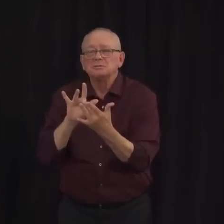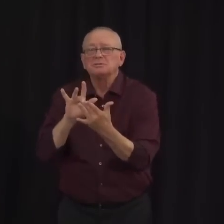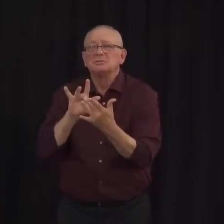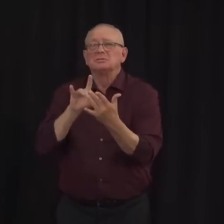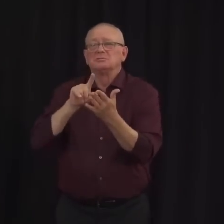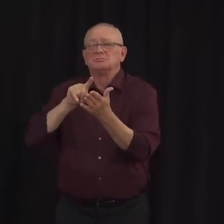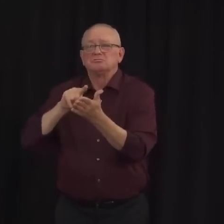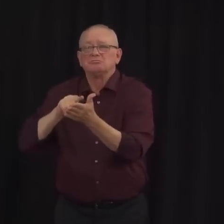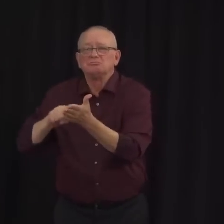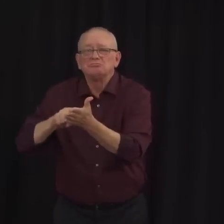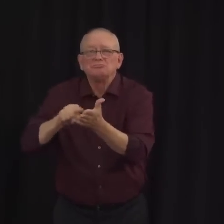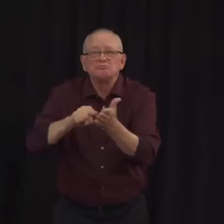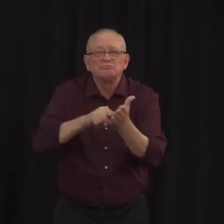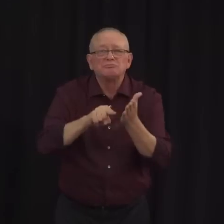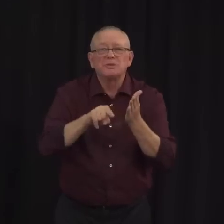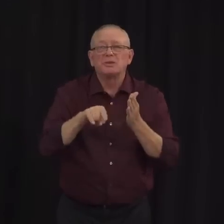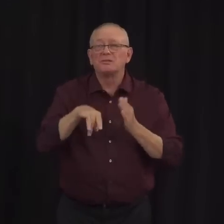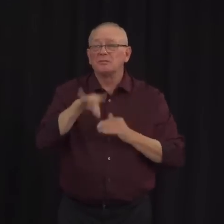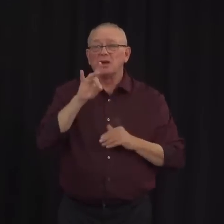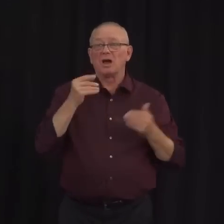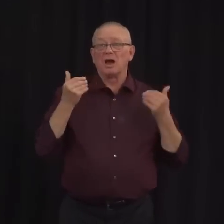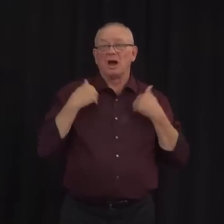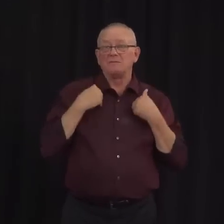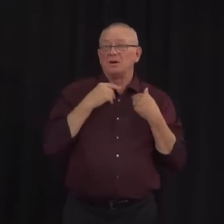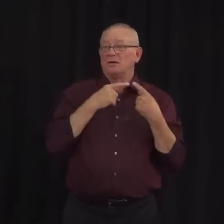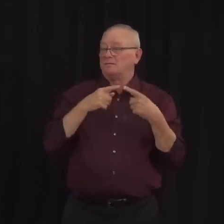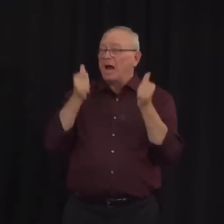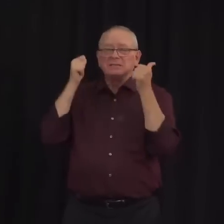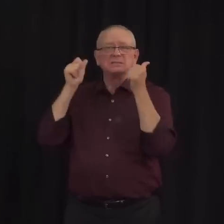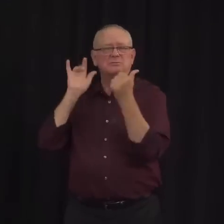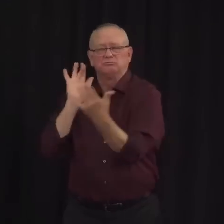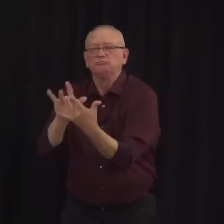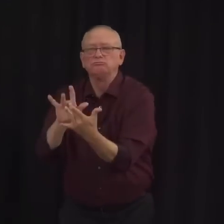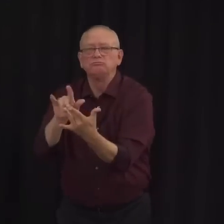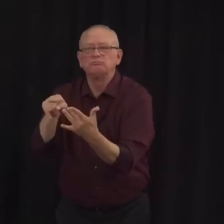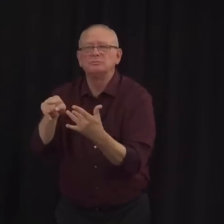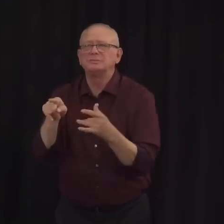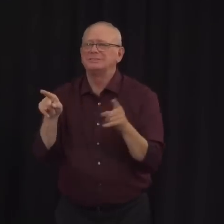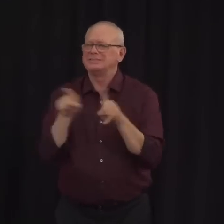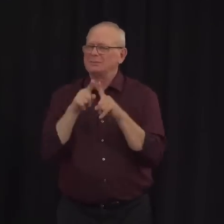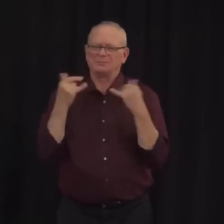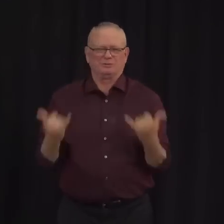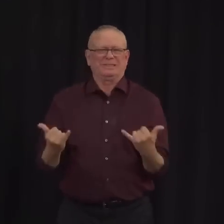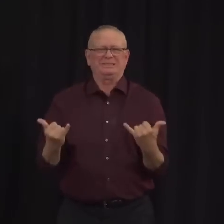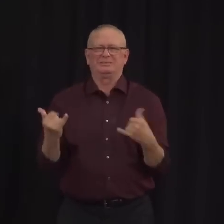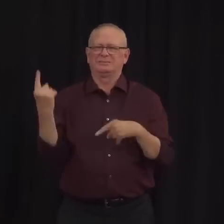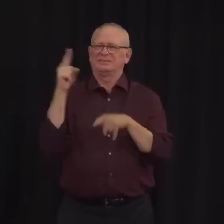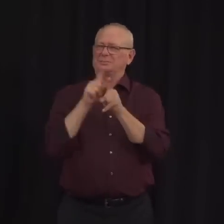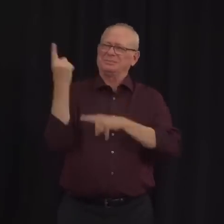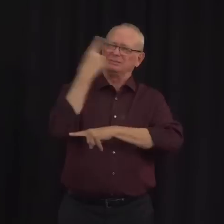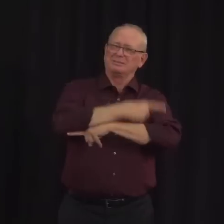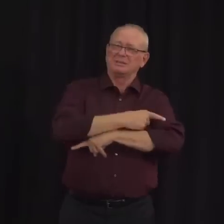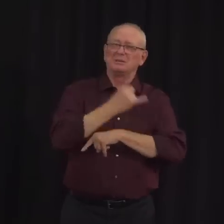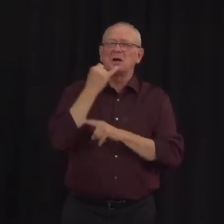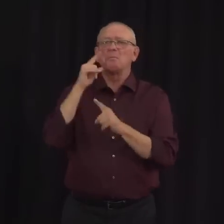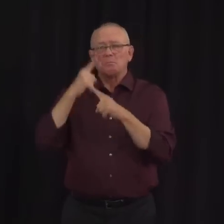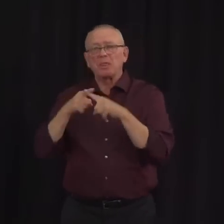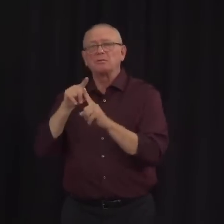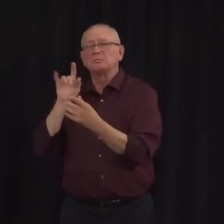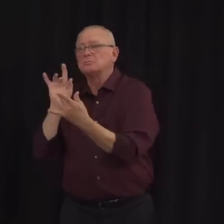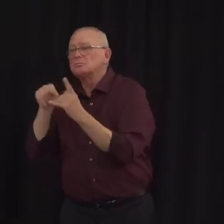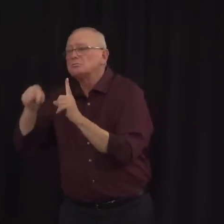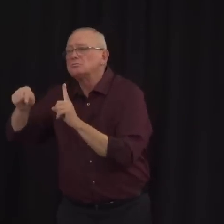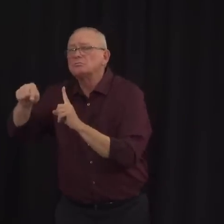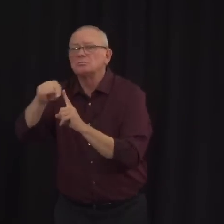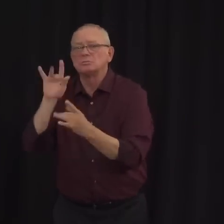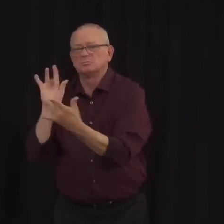day that that test result is available. And of course, then the follow-up with that close contacts does happen as a high priority. So